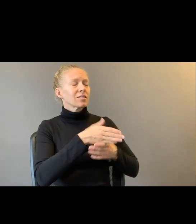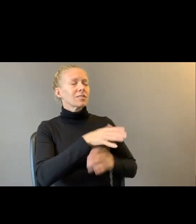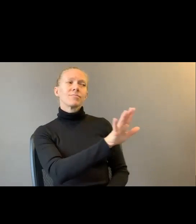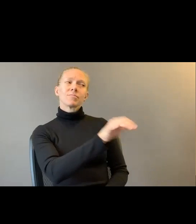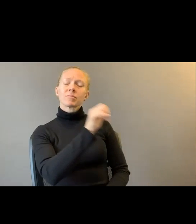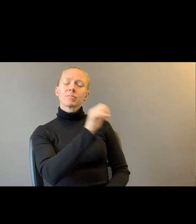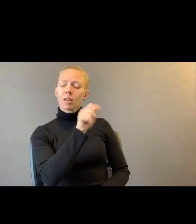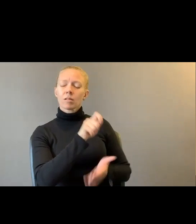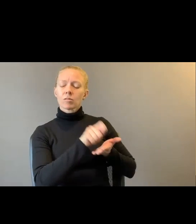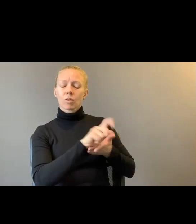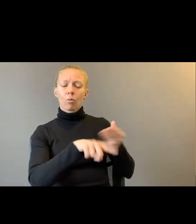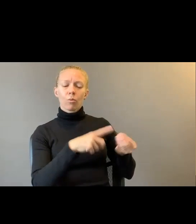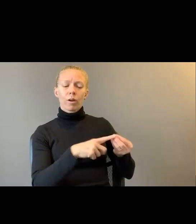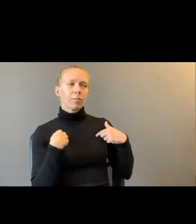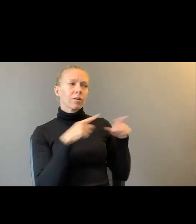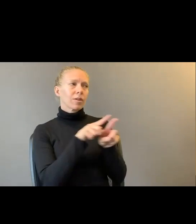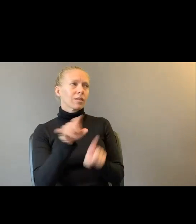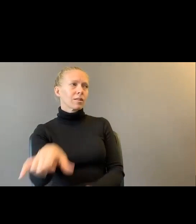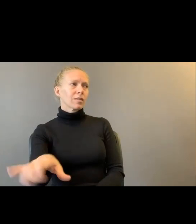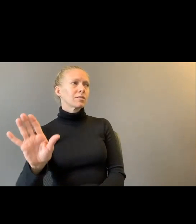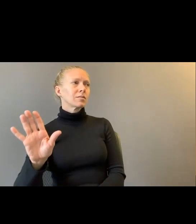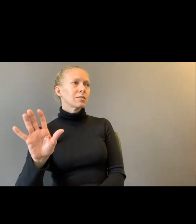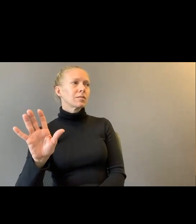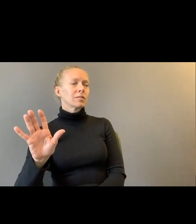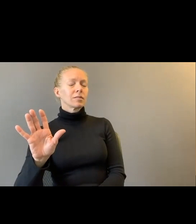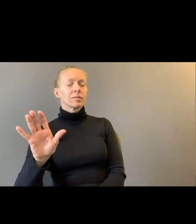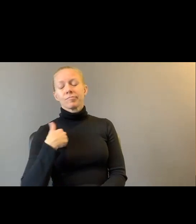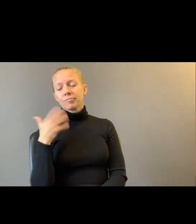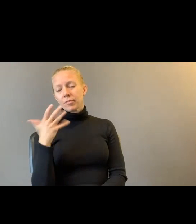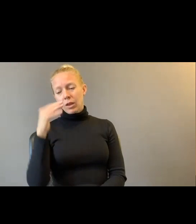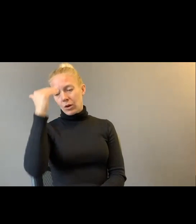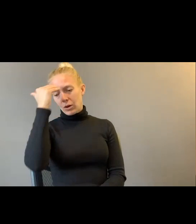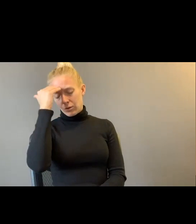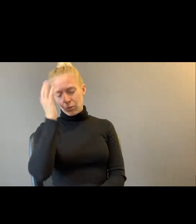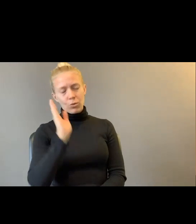me like that, she says. I already know you will.